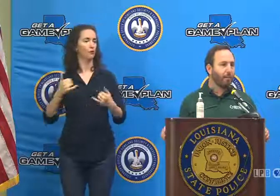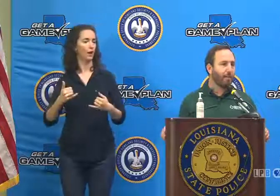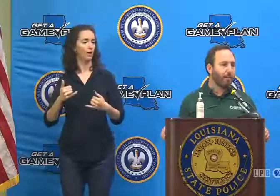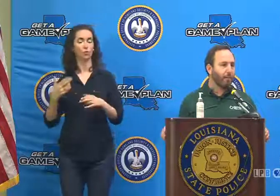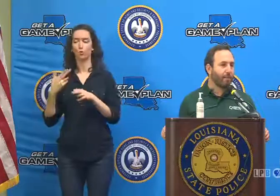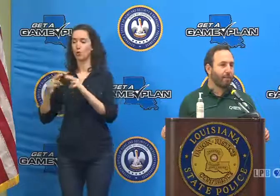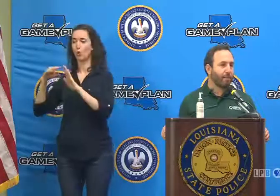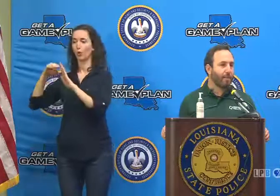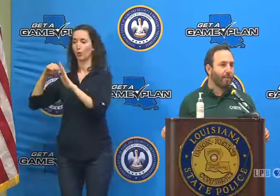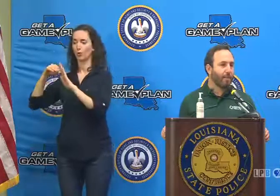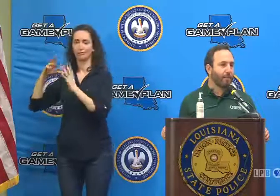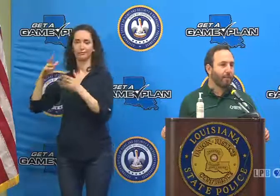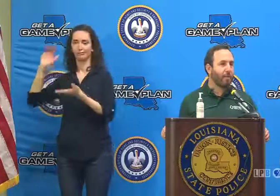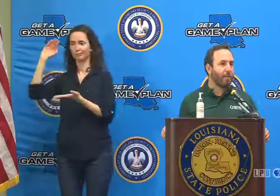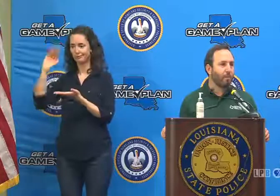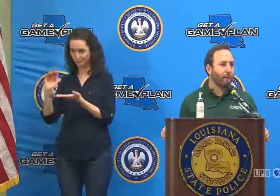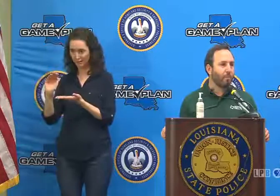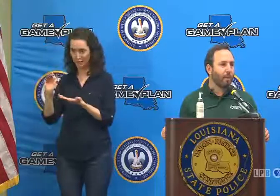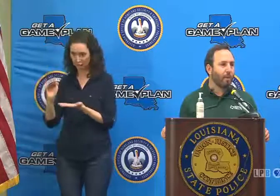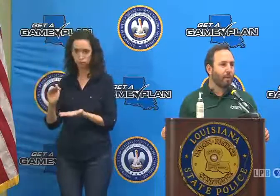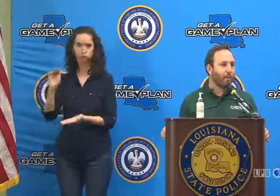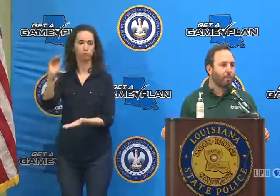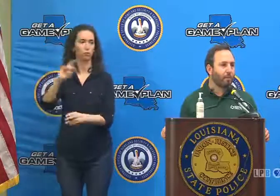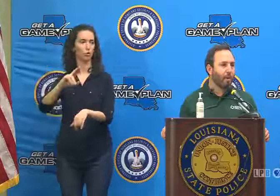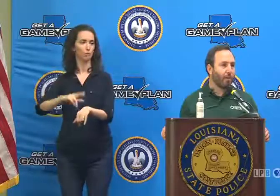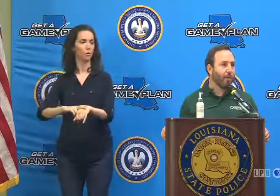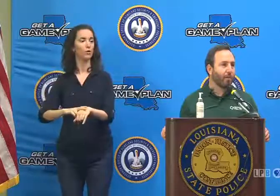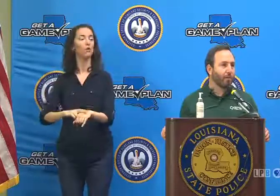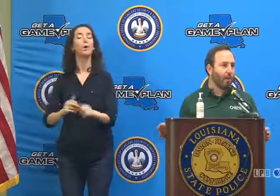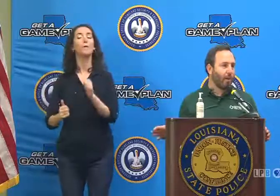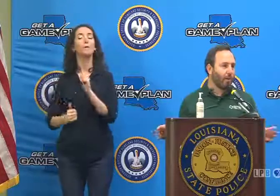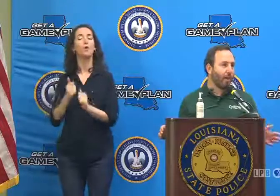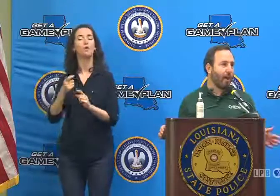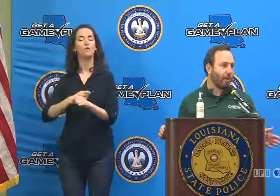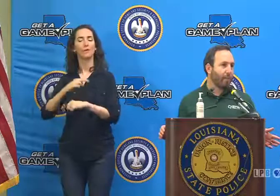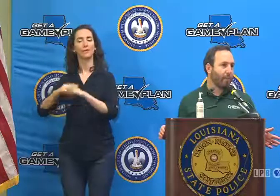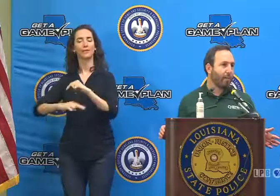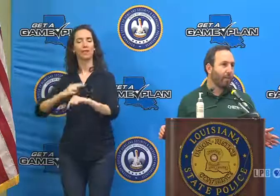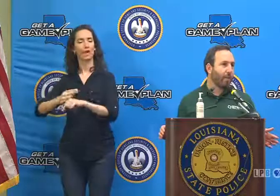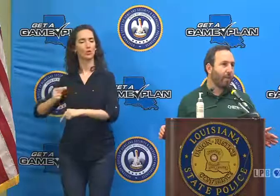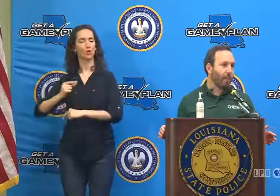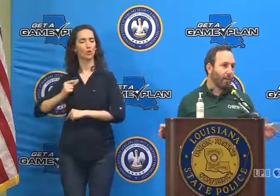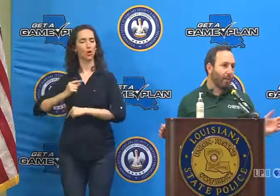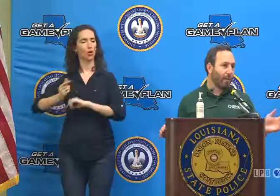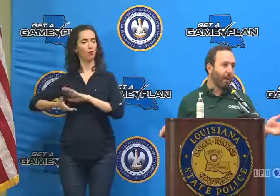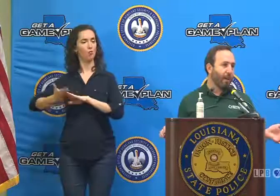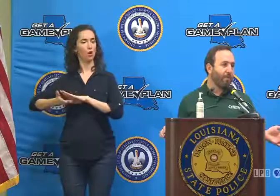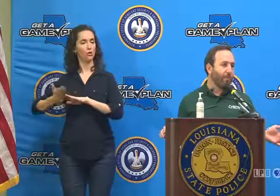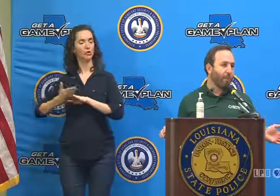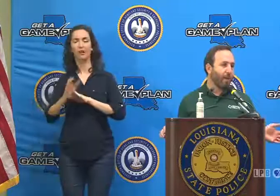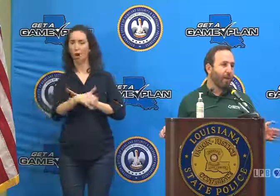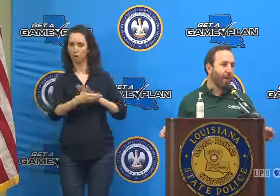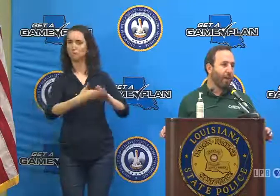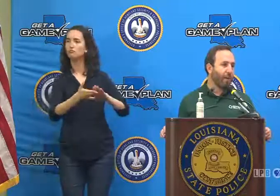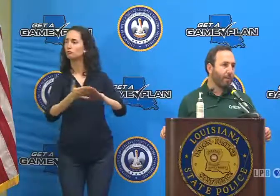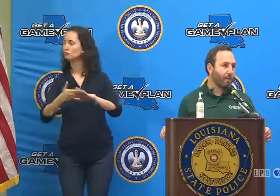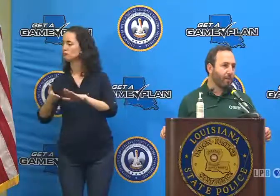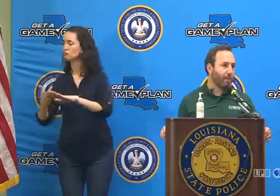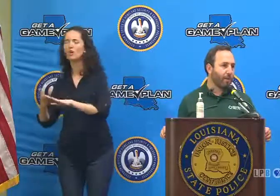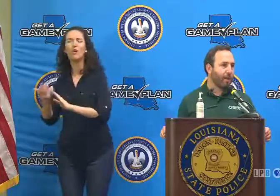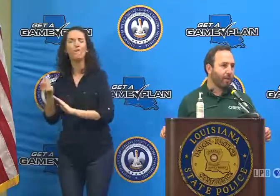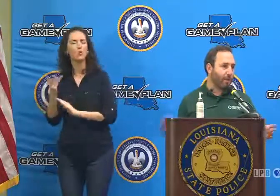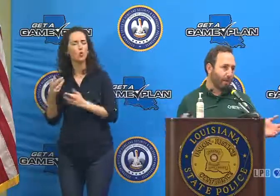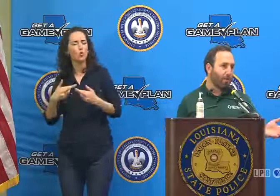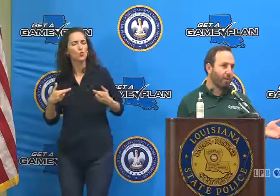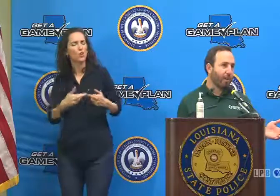testing sites throughout the state, those operated by the National Guard and others, are back in operation. Again, a handful will be offline in